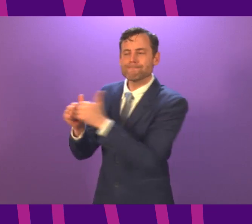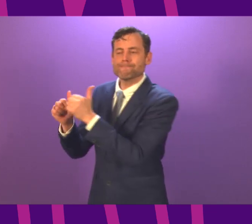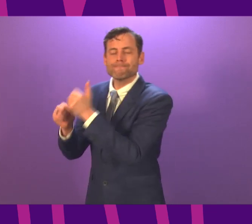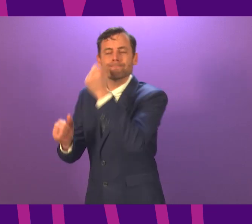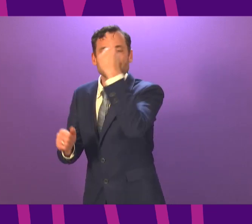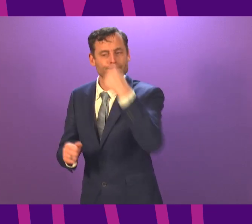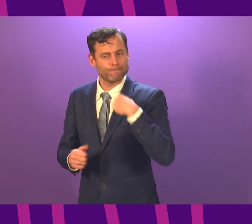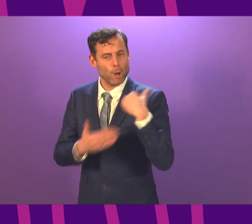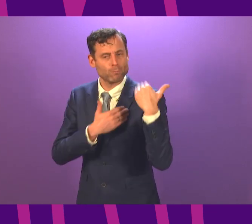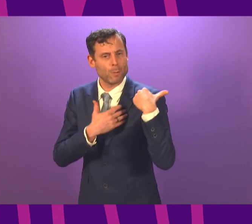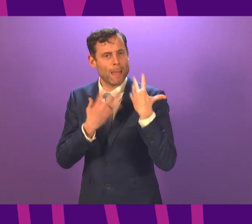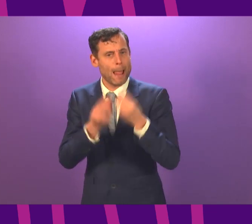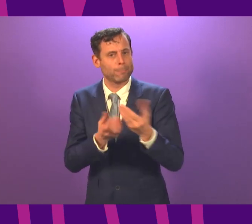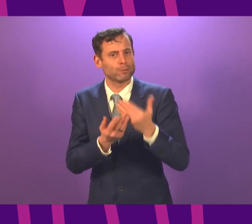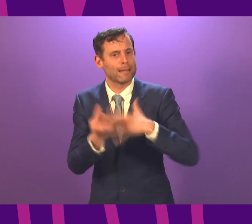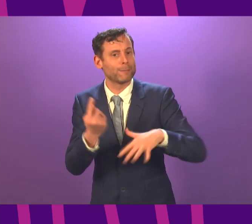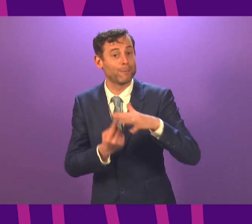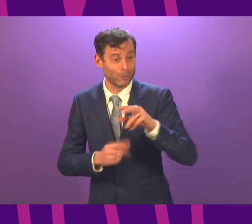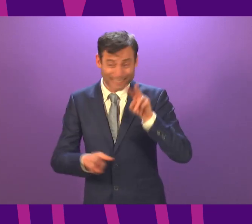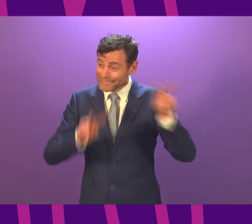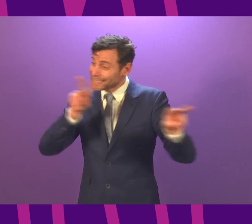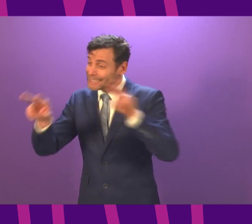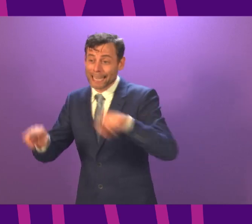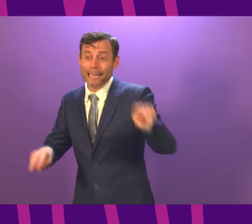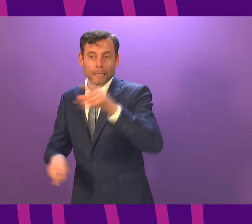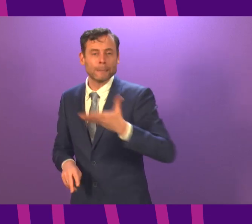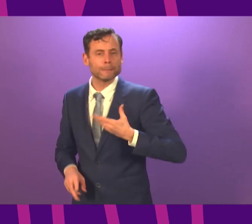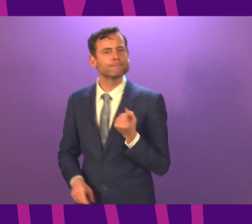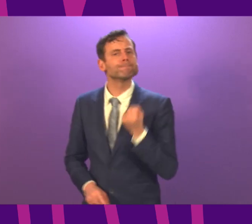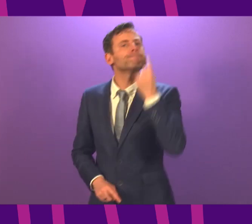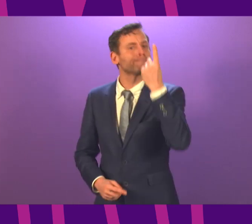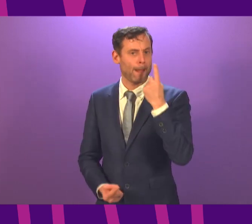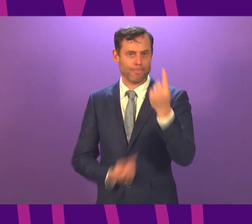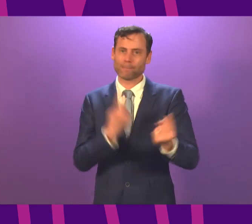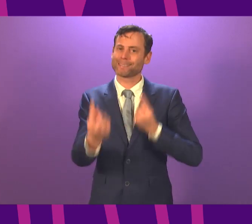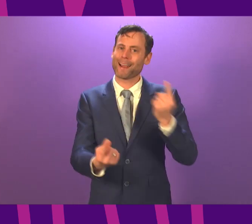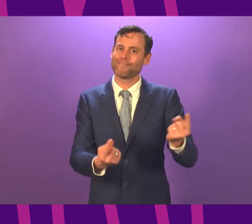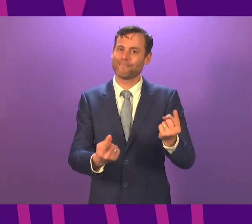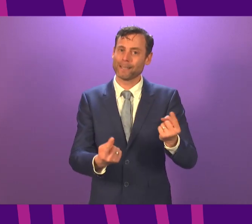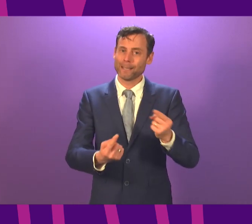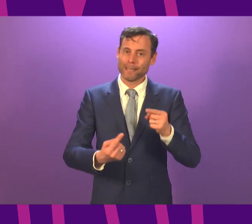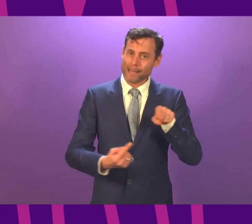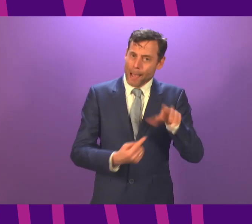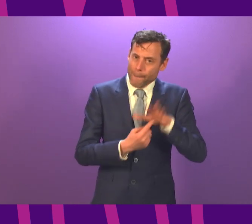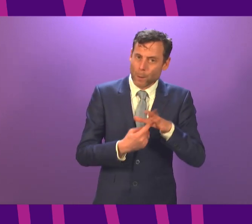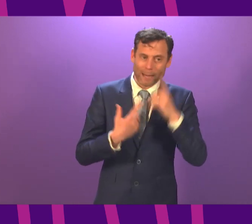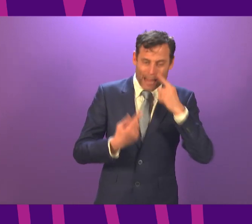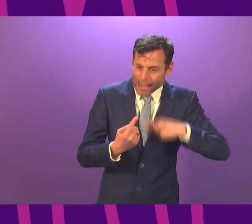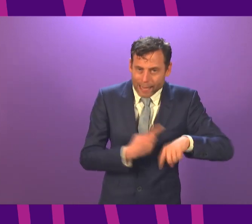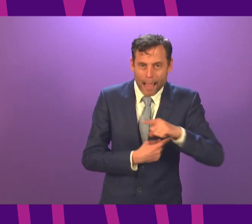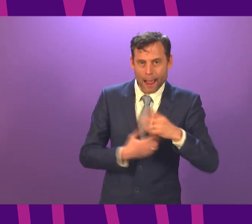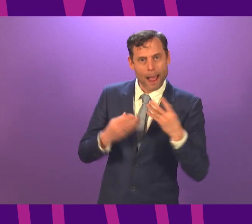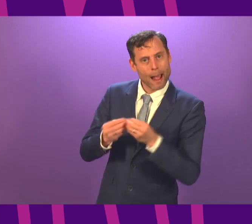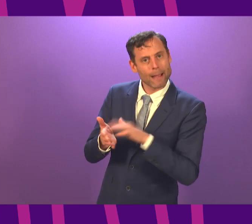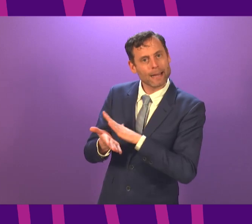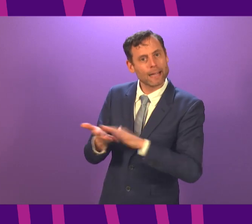have been asked to do. is about protecting health and saving lives and making sure our NHS can continue to care for everybody who needs it. It is vitally